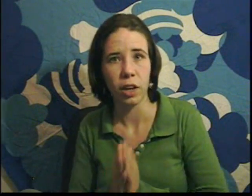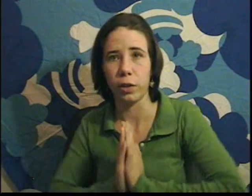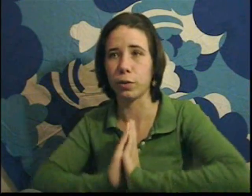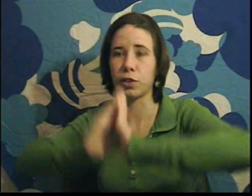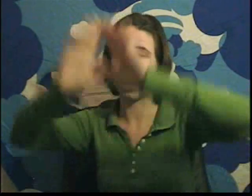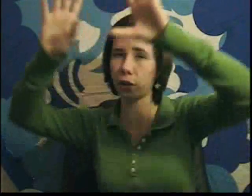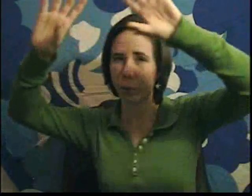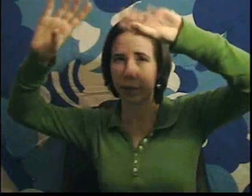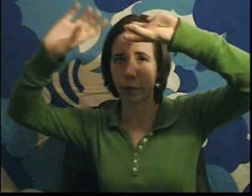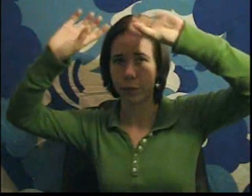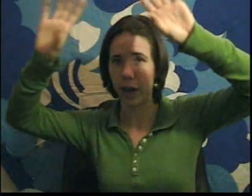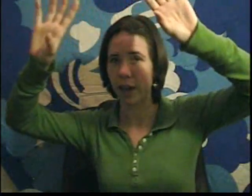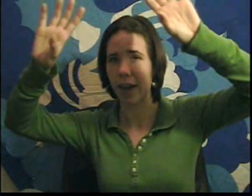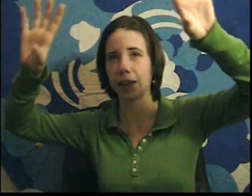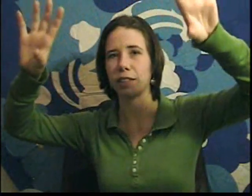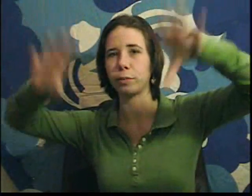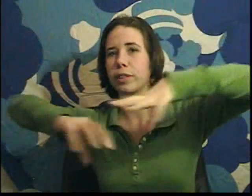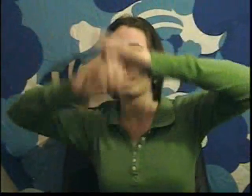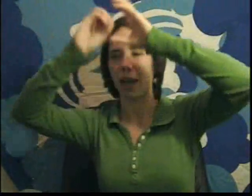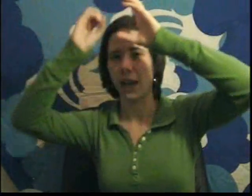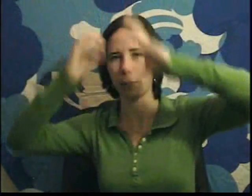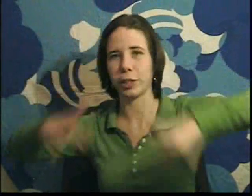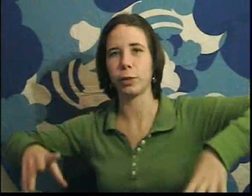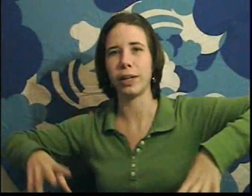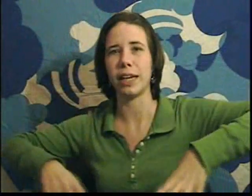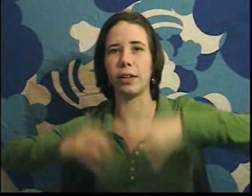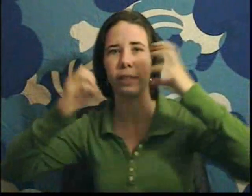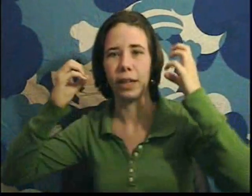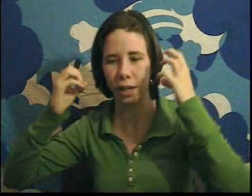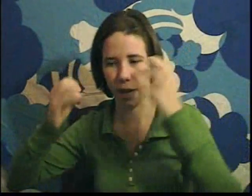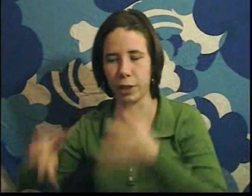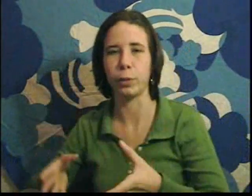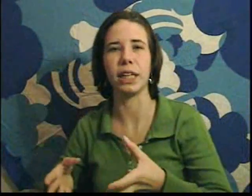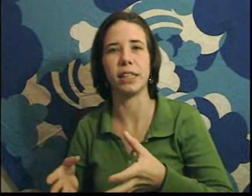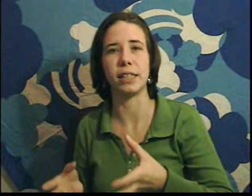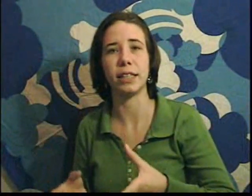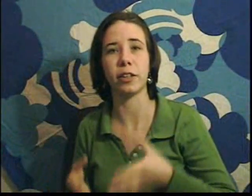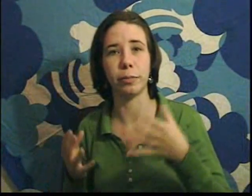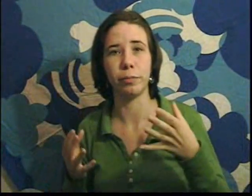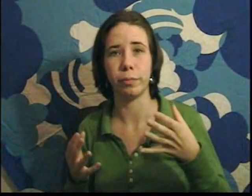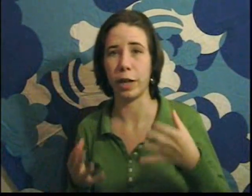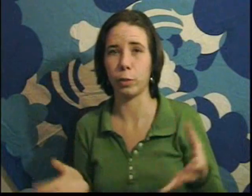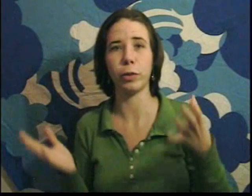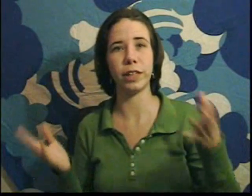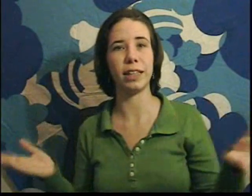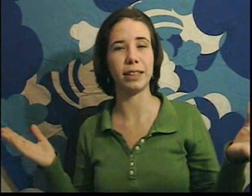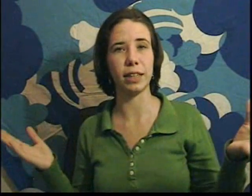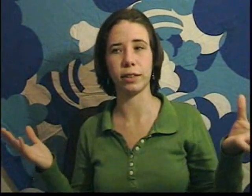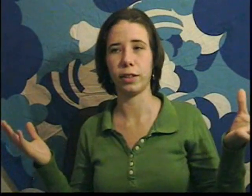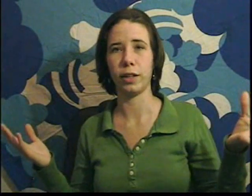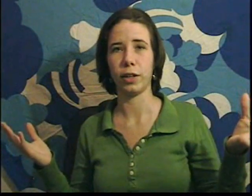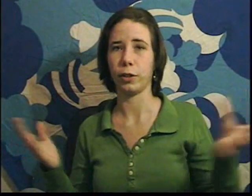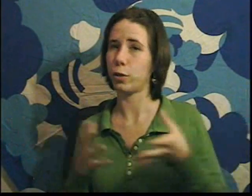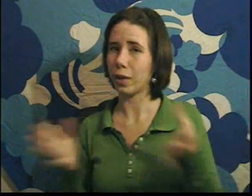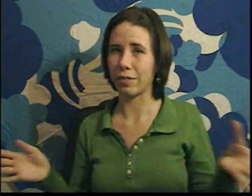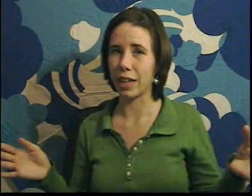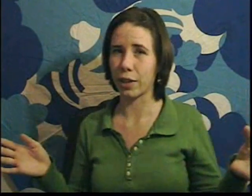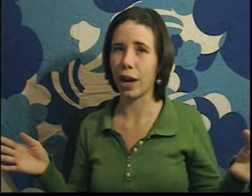You can start with those five axioms and work your way down, and you will get to this theorem. And you prove it, and that's it. You don't have to gather